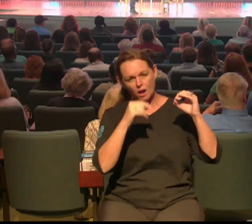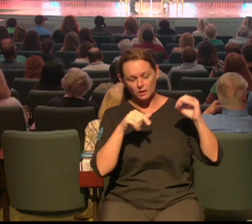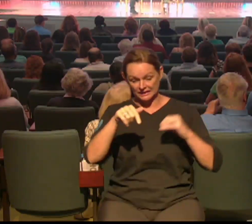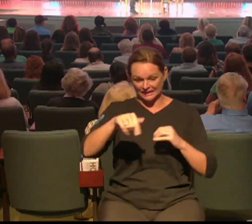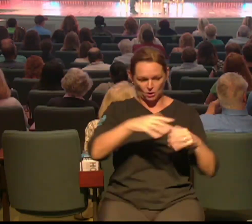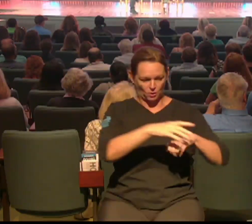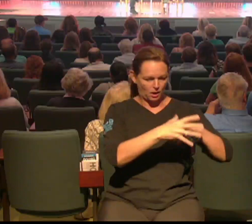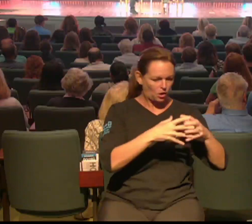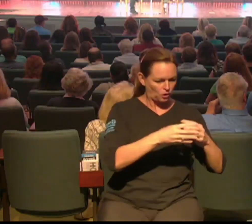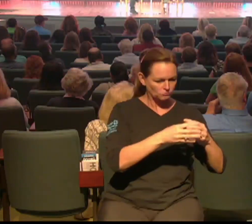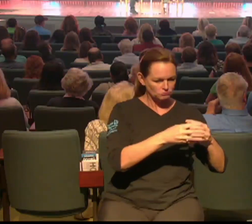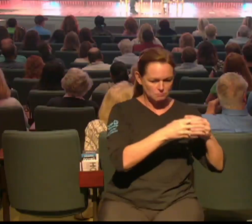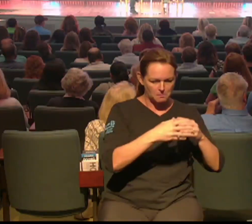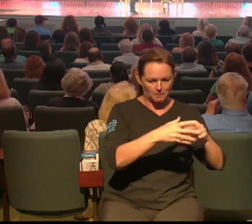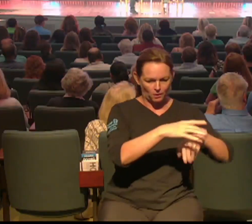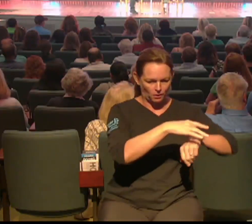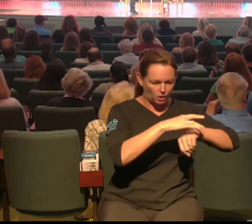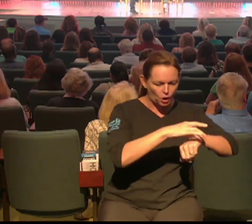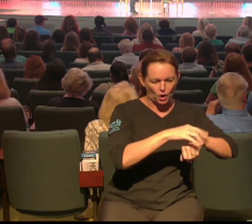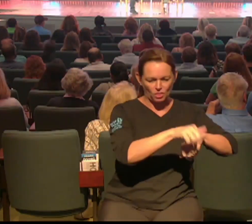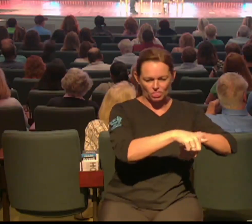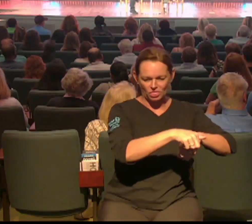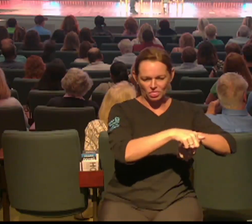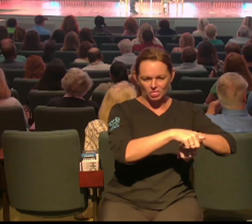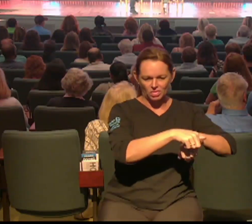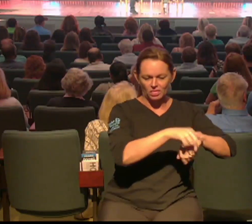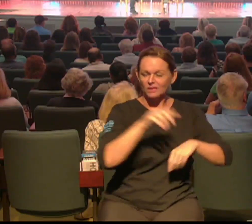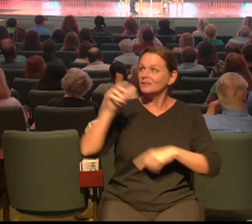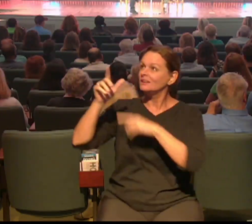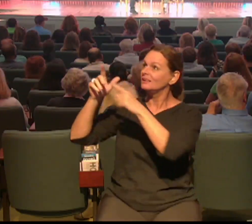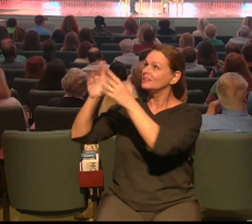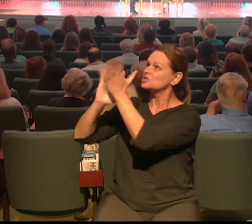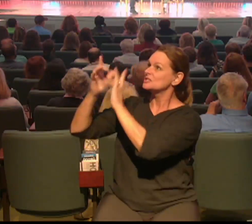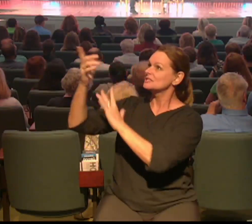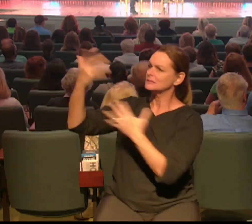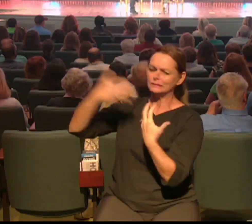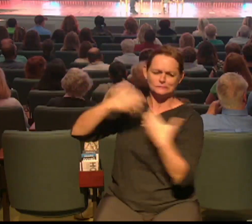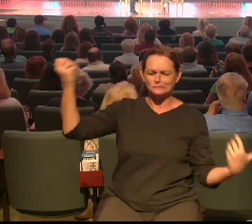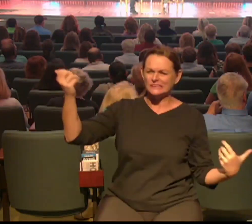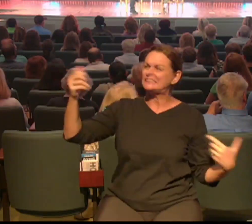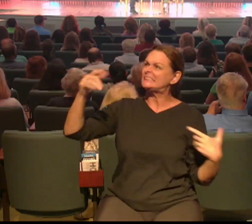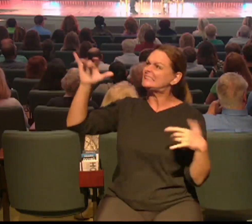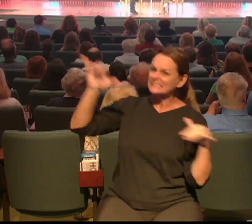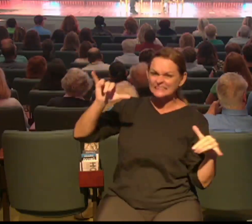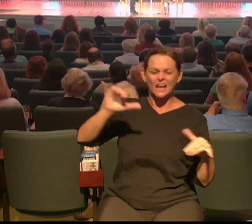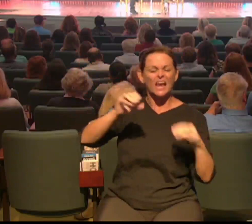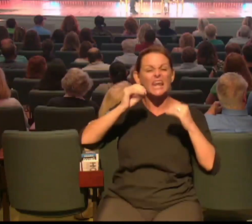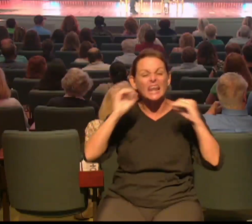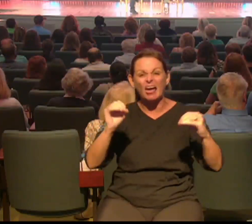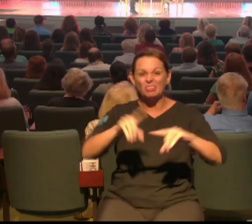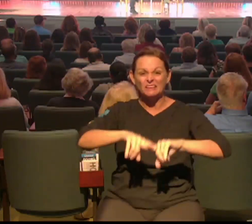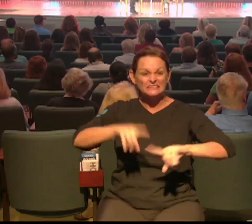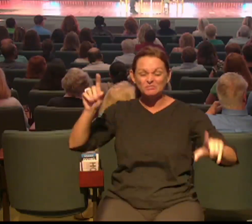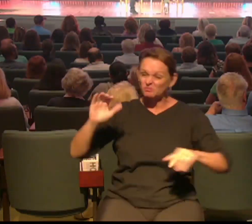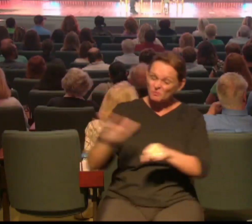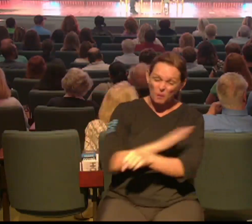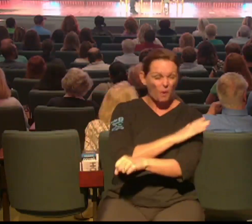Jesus was born into, nothing in the natural, that would be able to give him the strength that he needed to have to fulfill his mission on the earth.